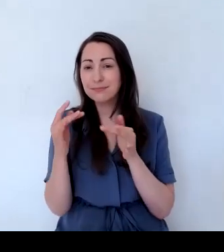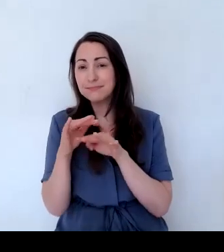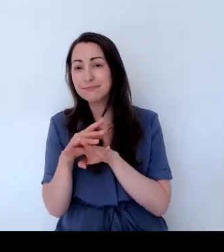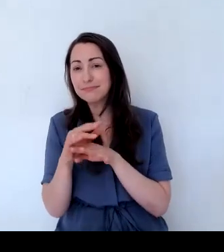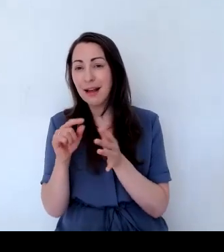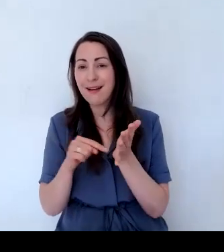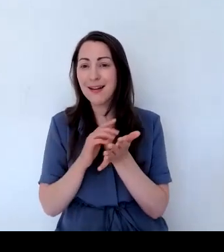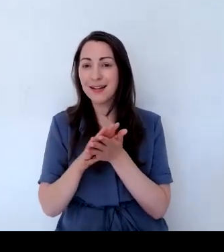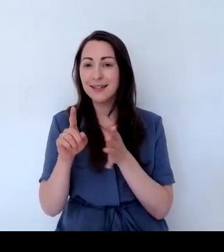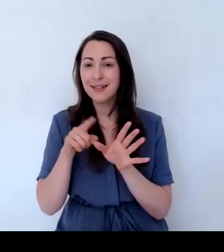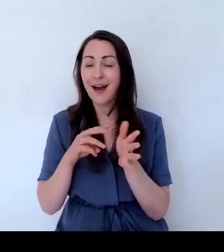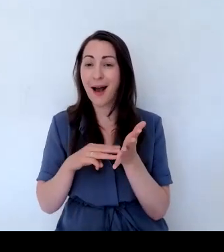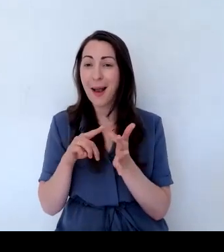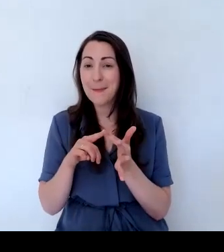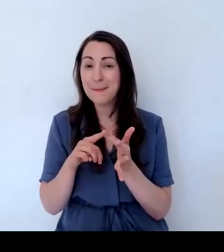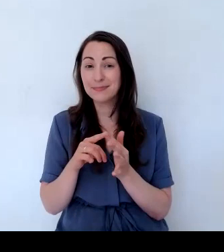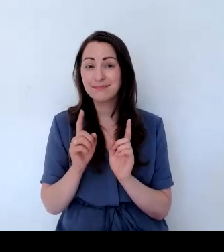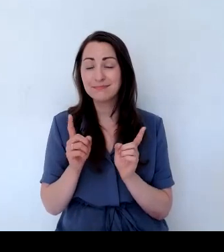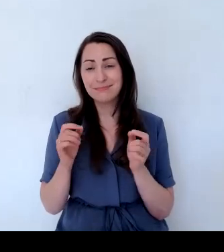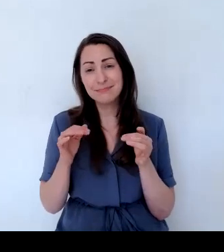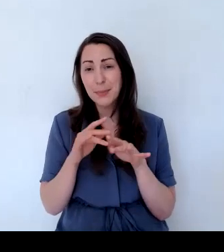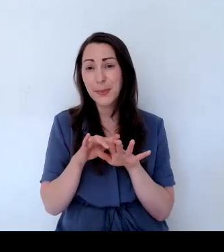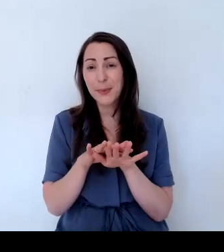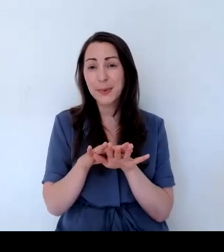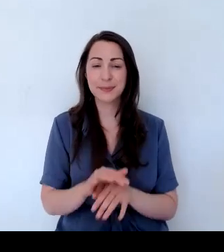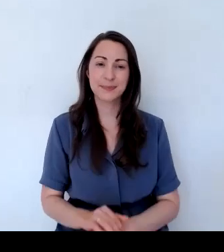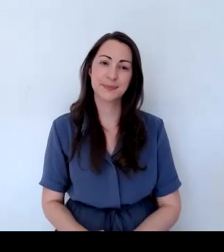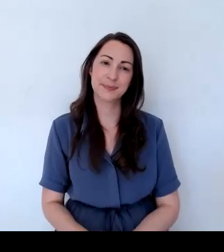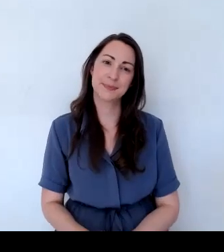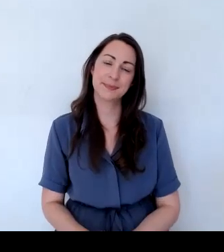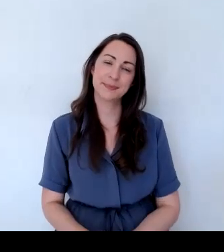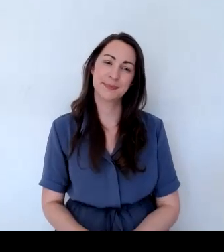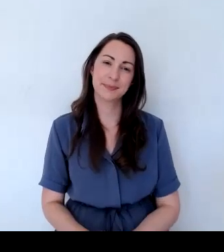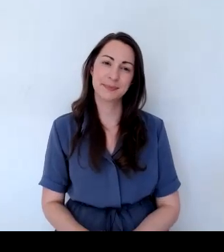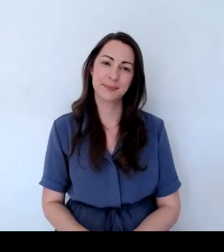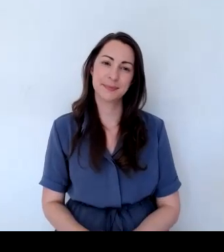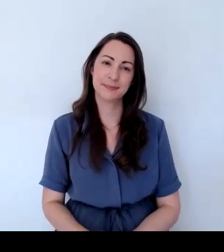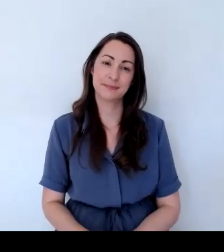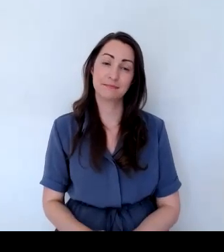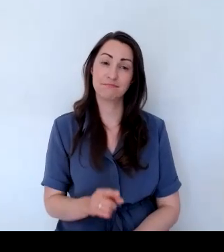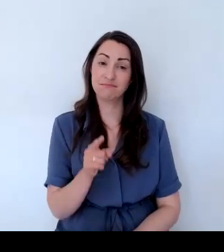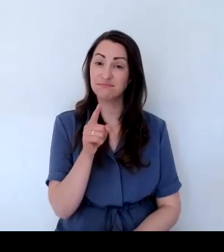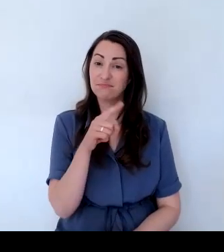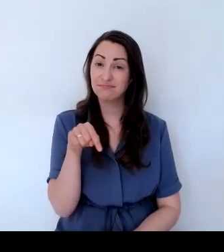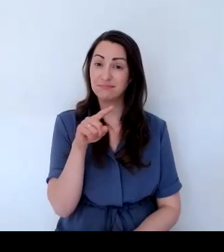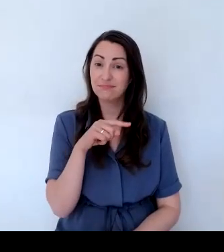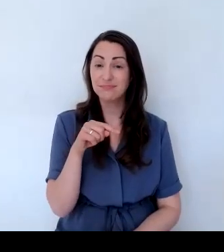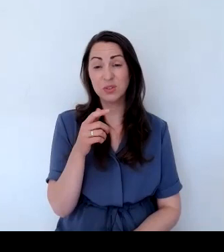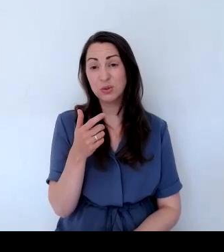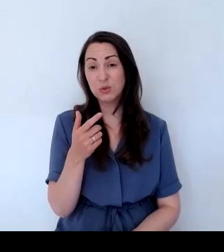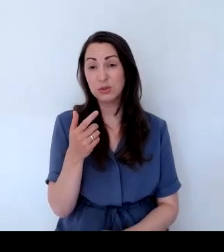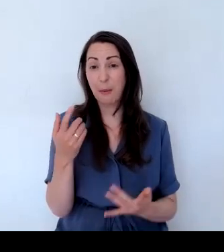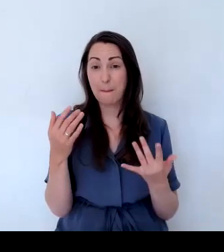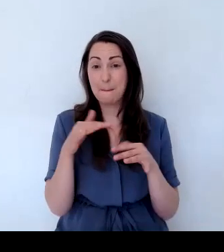That's the mixture, really, of redding herbs and hardy perennials. And there's no reason,